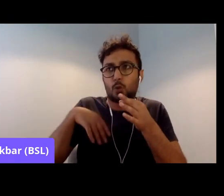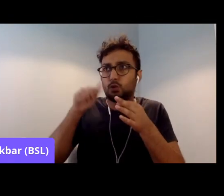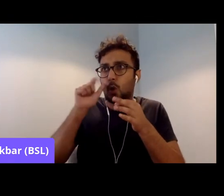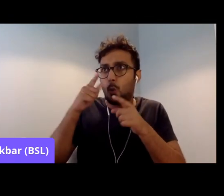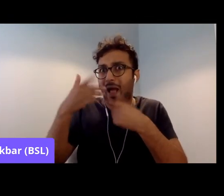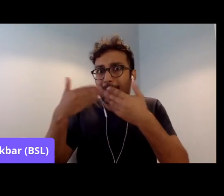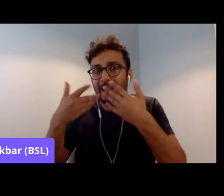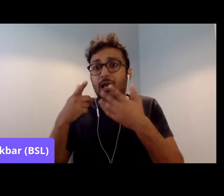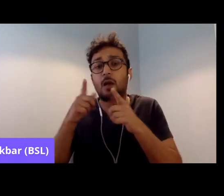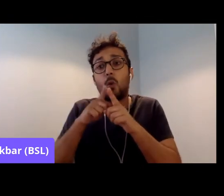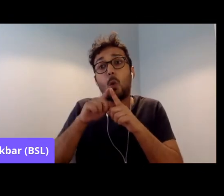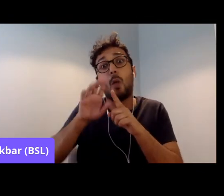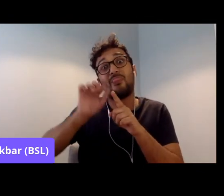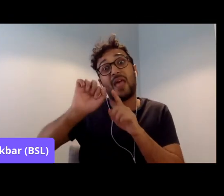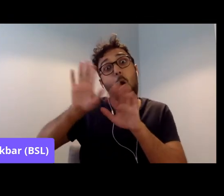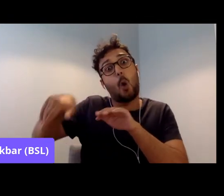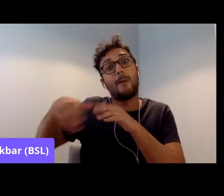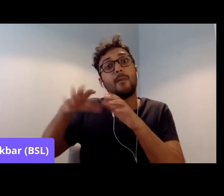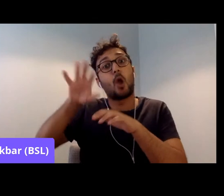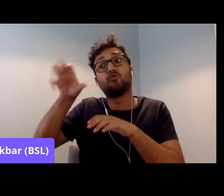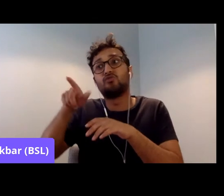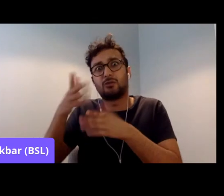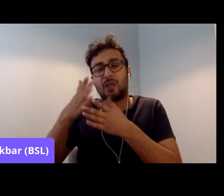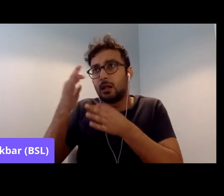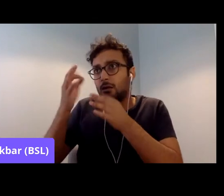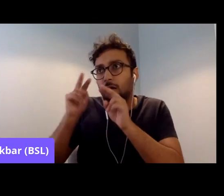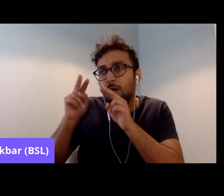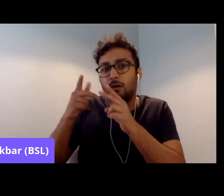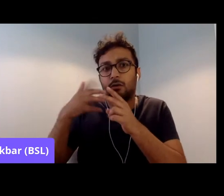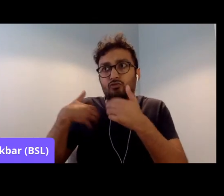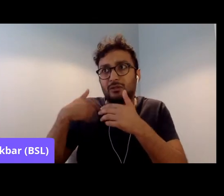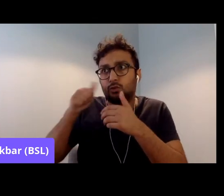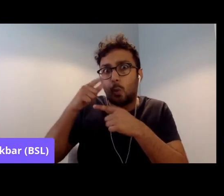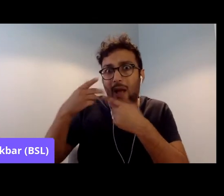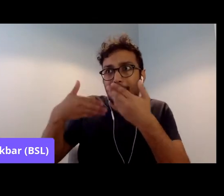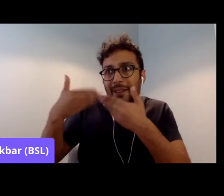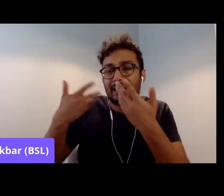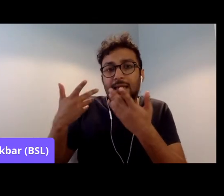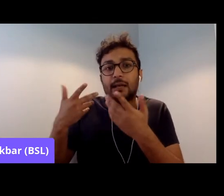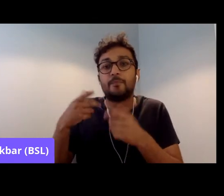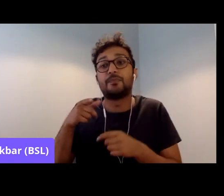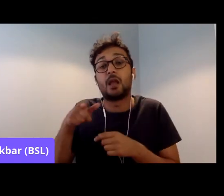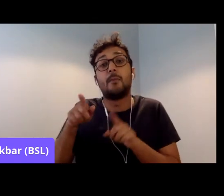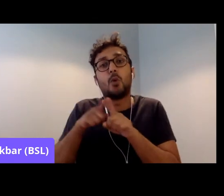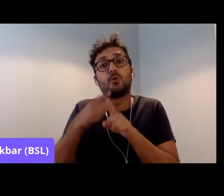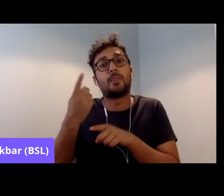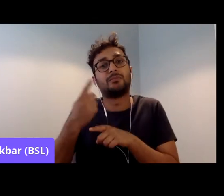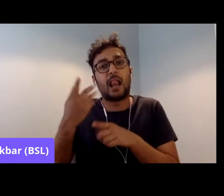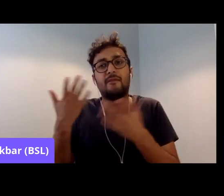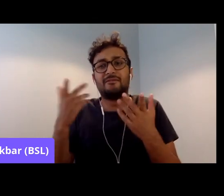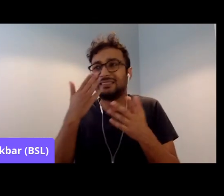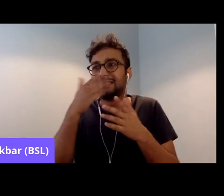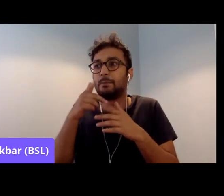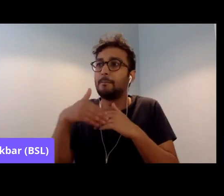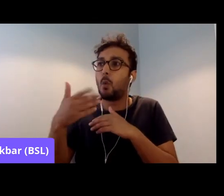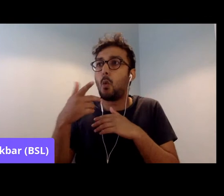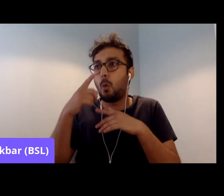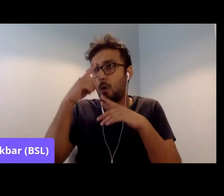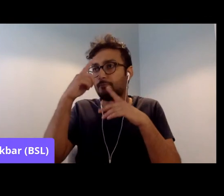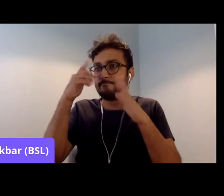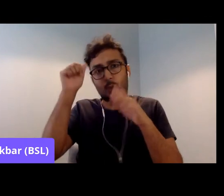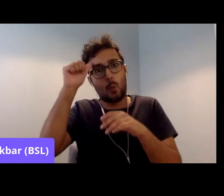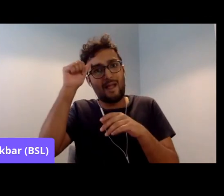exile as well. And third of all, they also tend to be, you know, quite politically aware of how